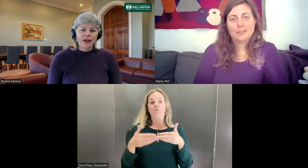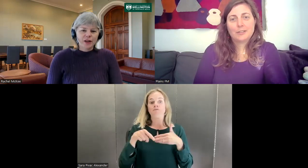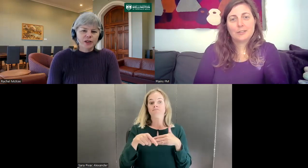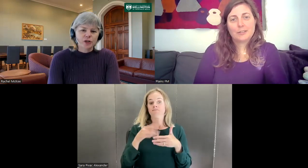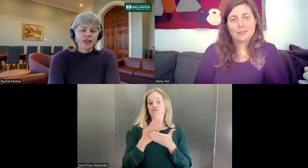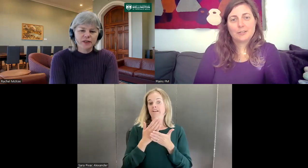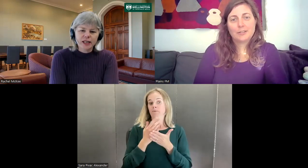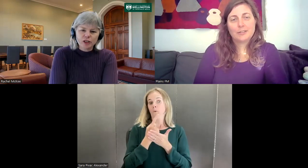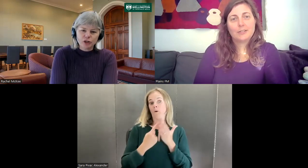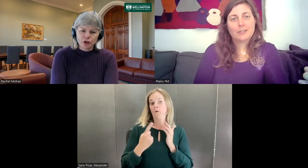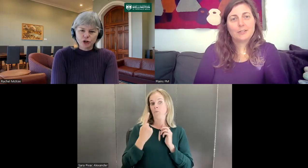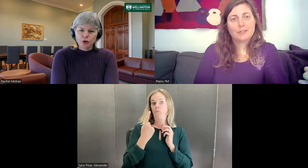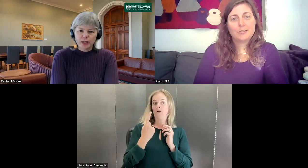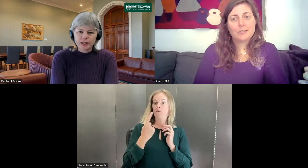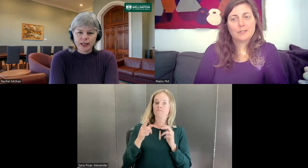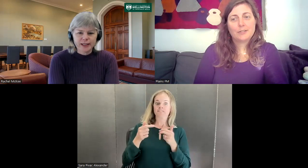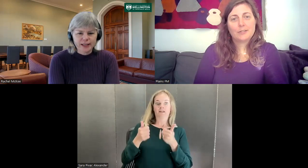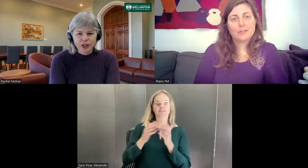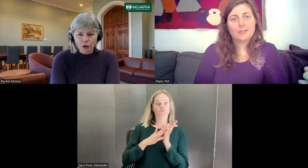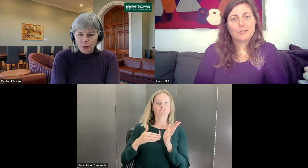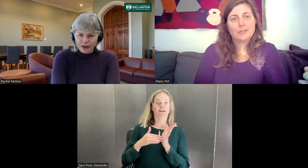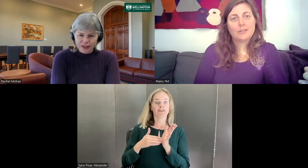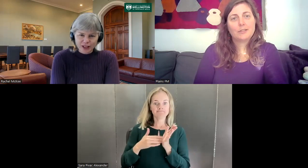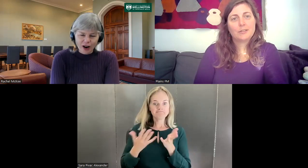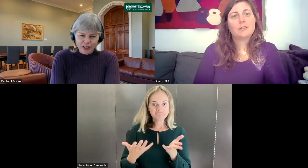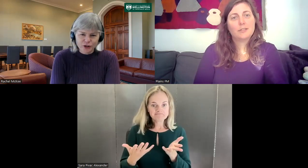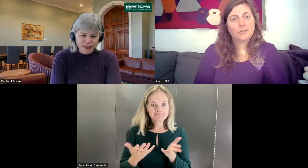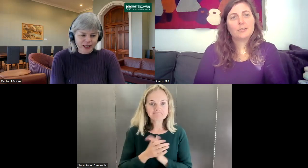So the Deaf Studies Research Unit is the only one of its kind in New Zealand.